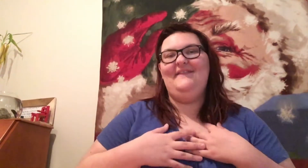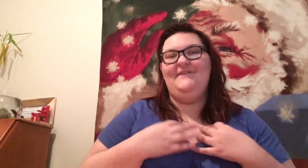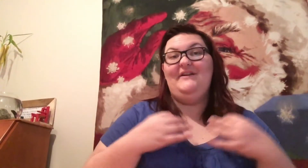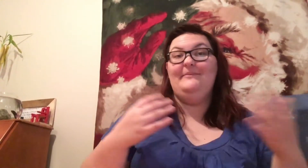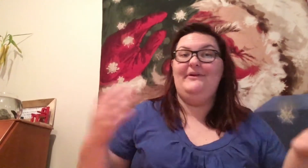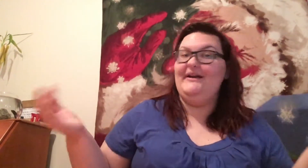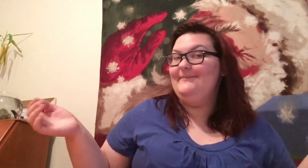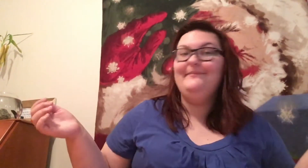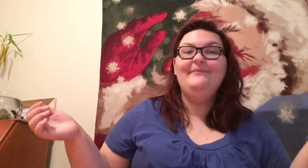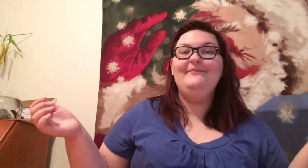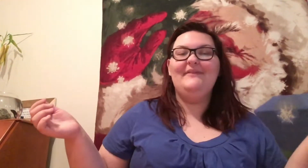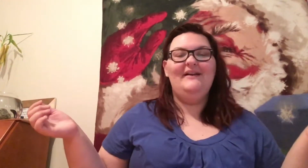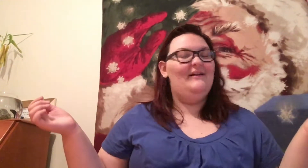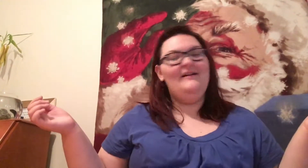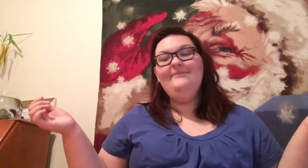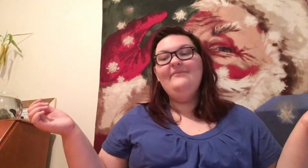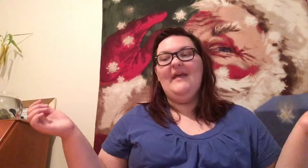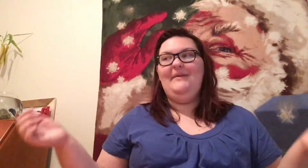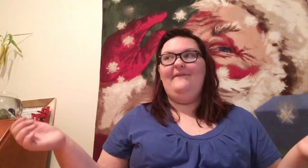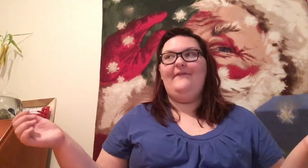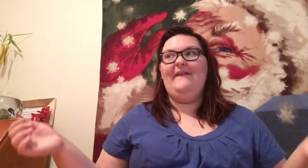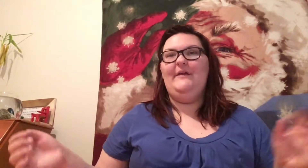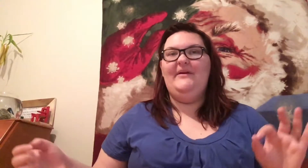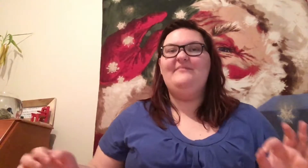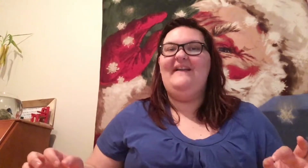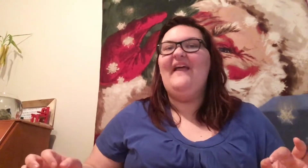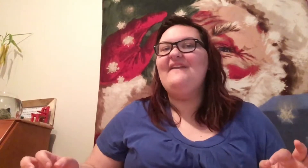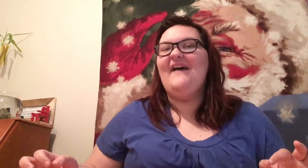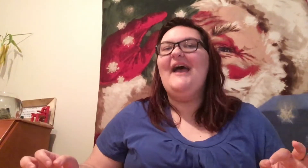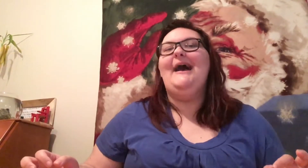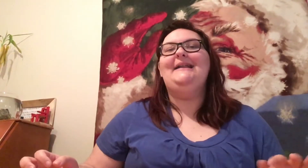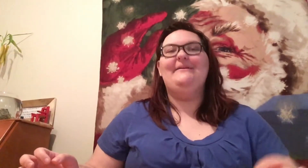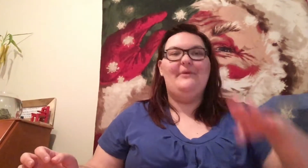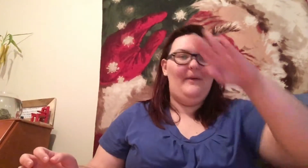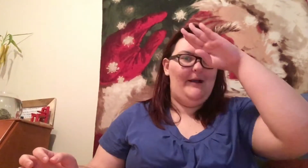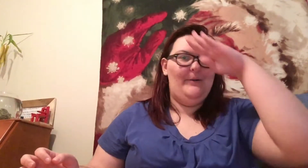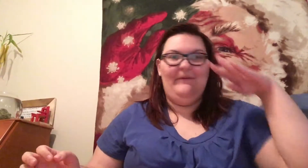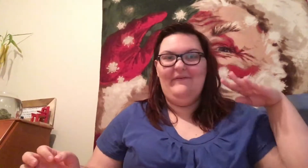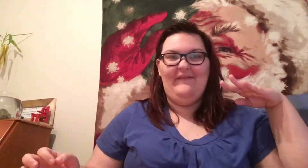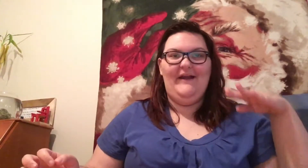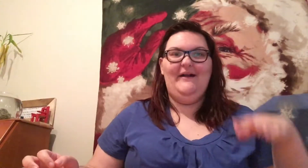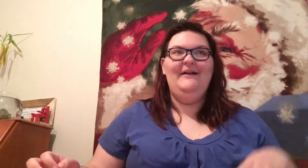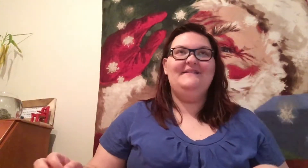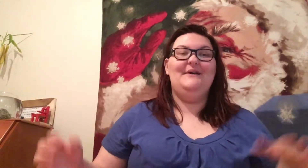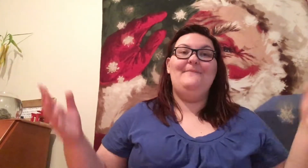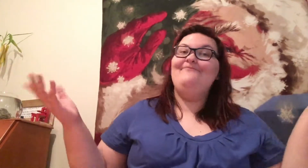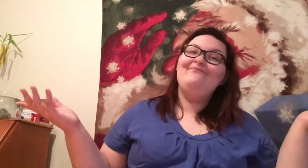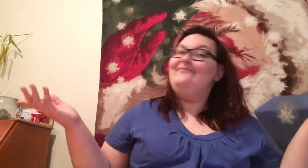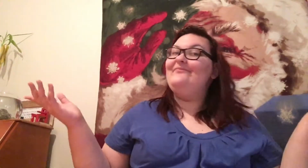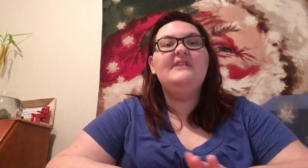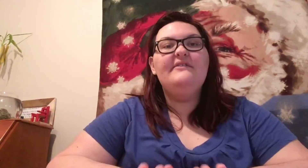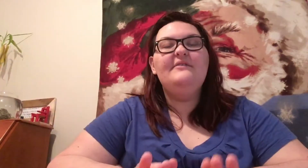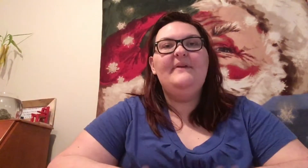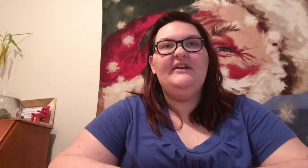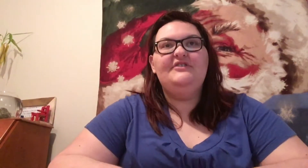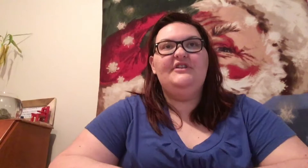the thing for emo hair. I mean, for a little bit of my life, I had emo hair with it there, so. In other pictures,